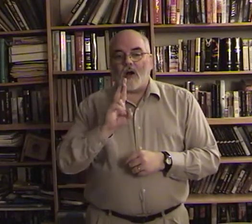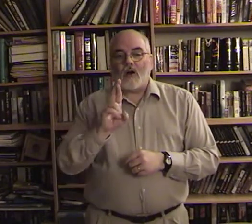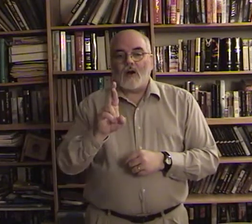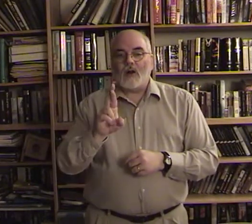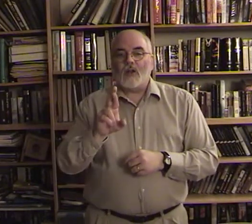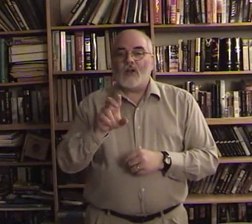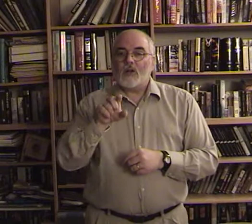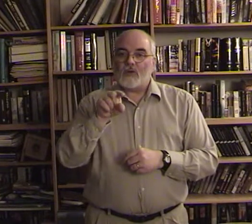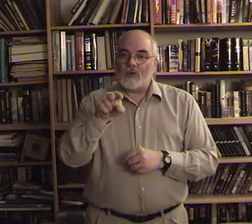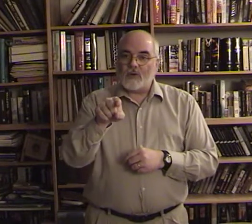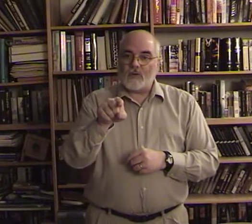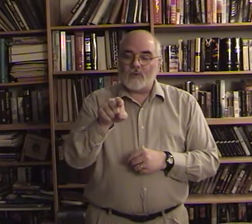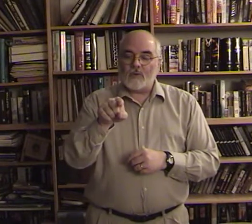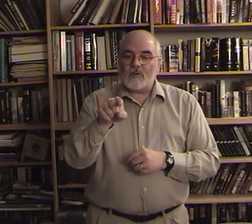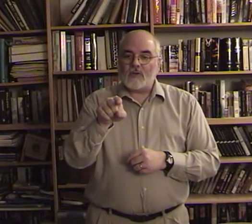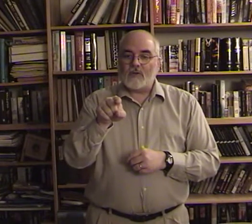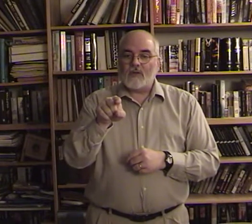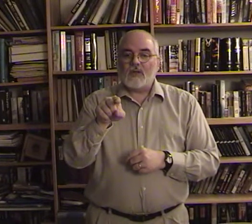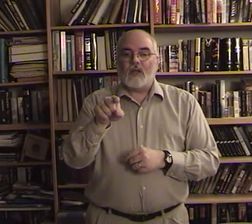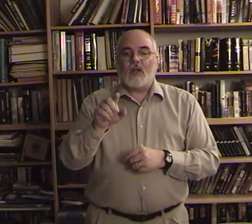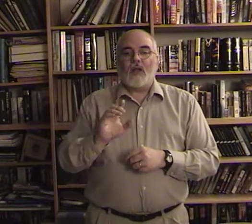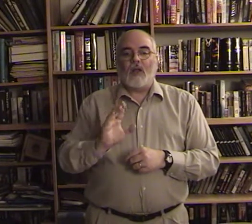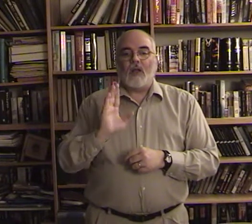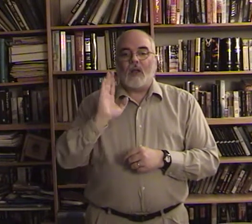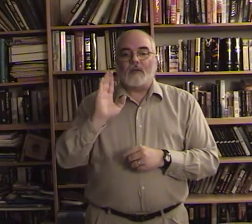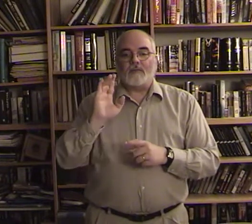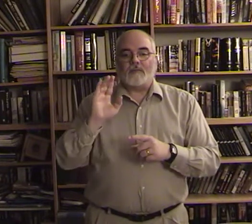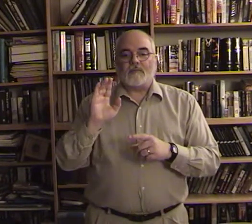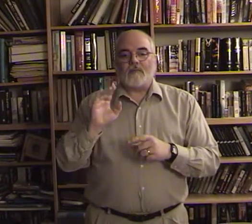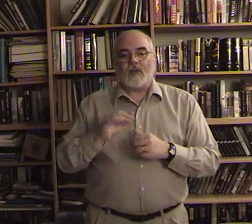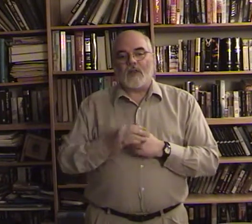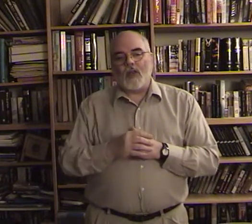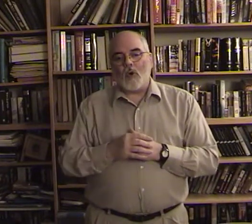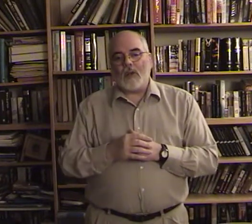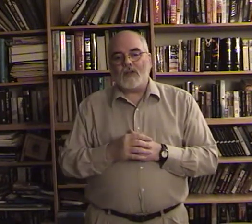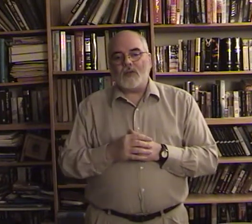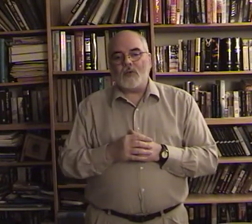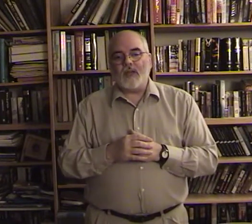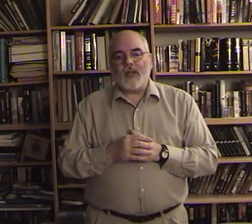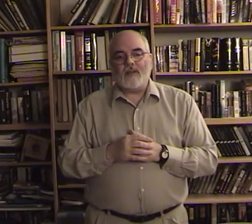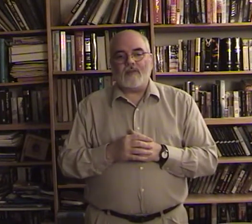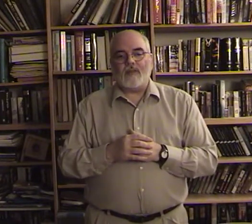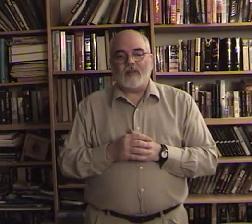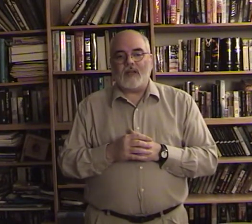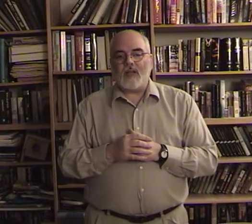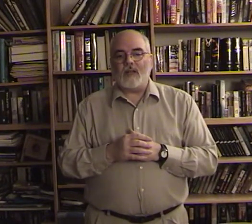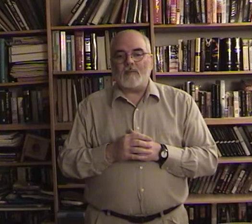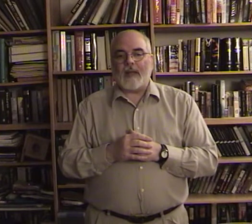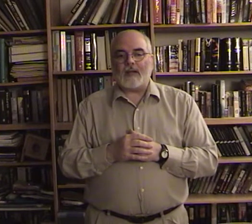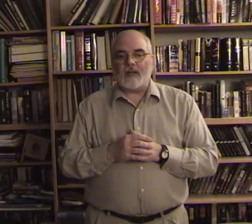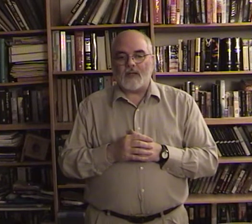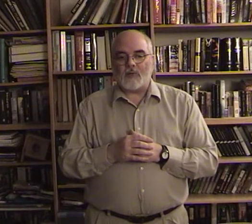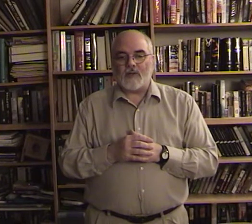are you now to give the kingdom back to israel